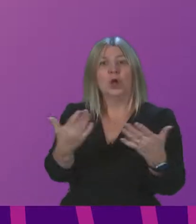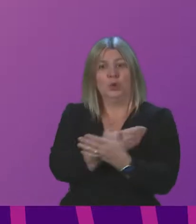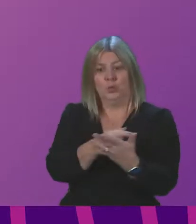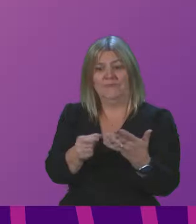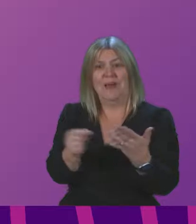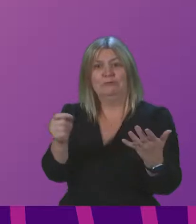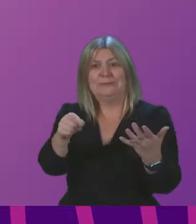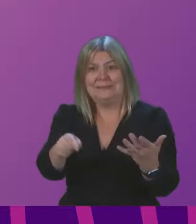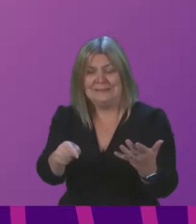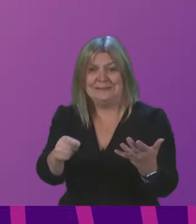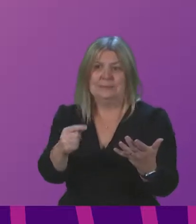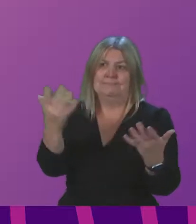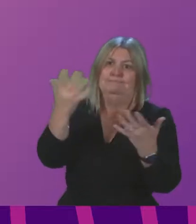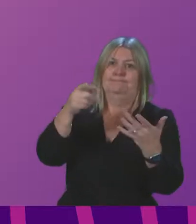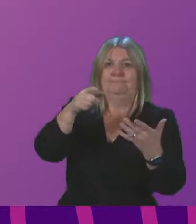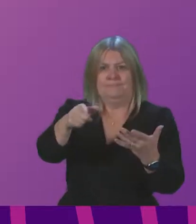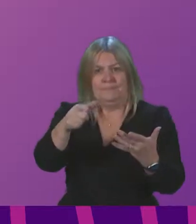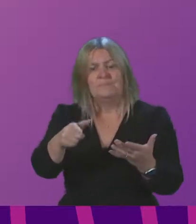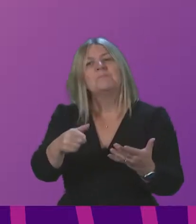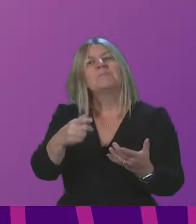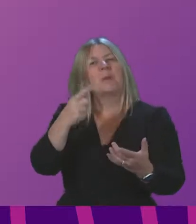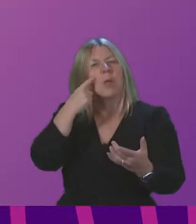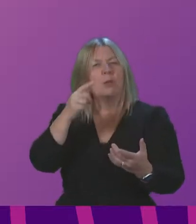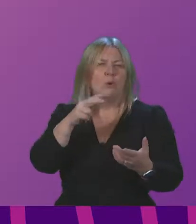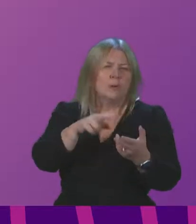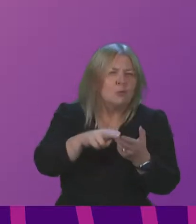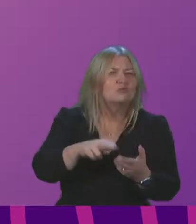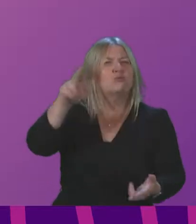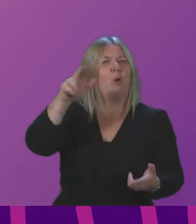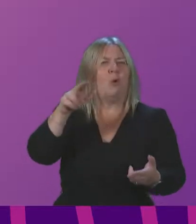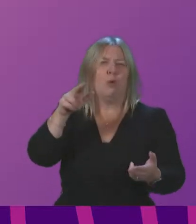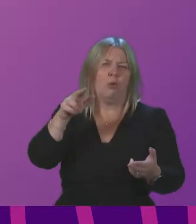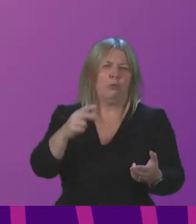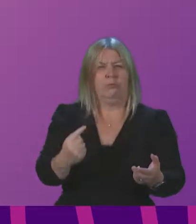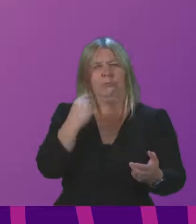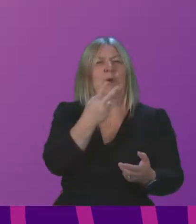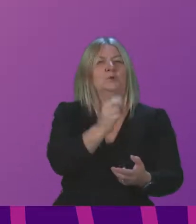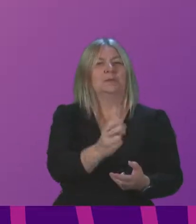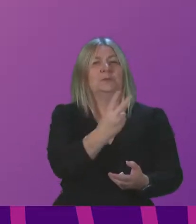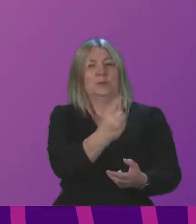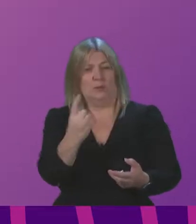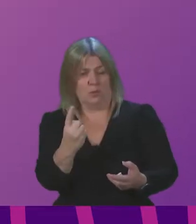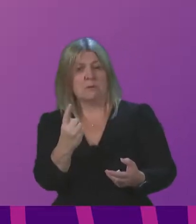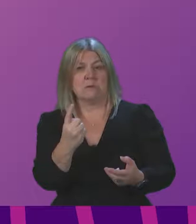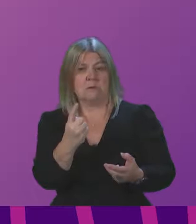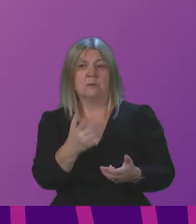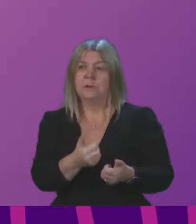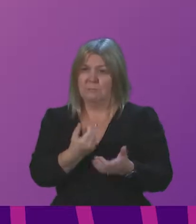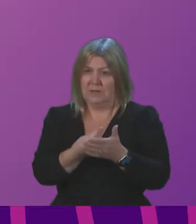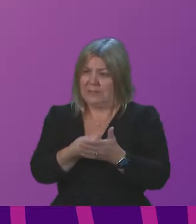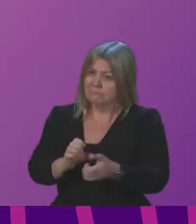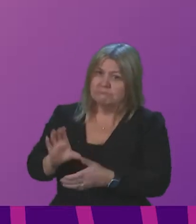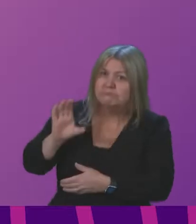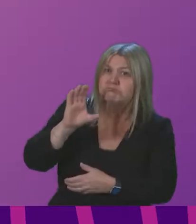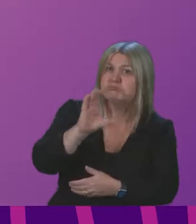growth over the next five years, falling stronger than predicted growth in the first half of 2021, supported by the vaccine rollout. The Office for